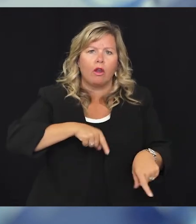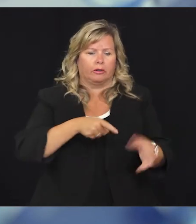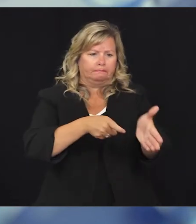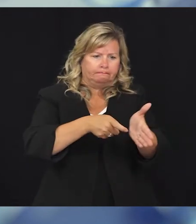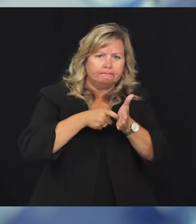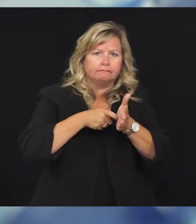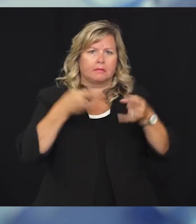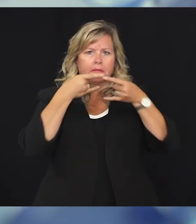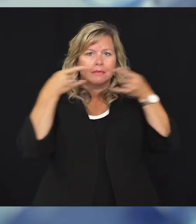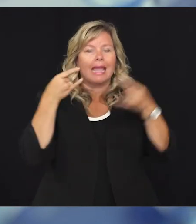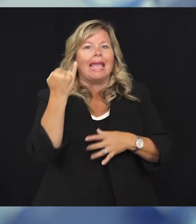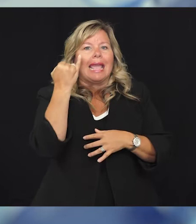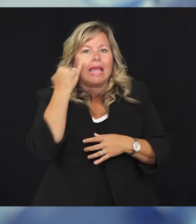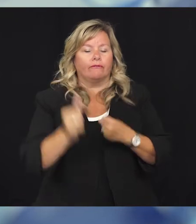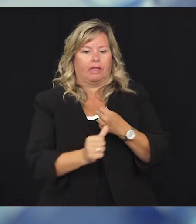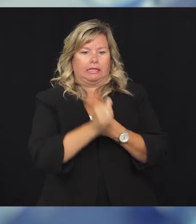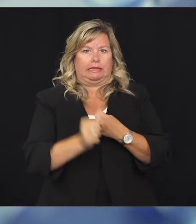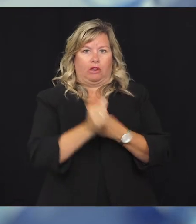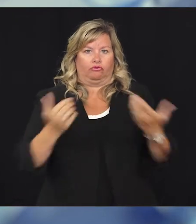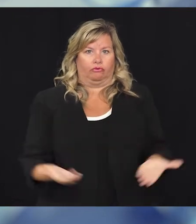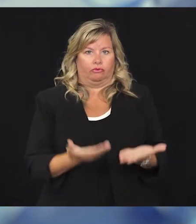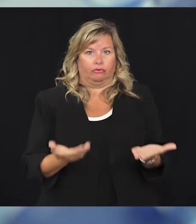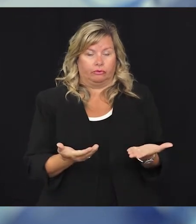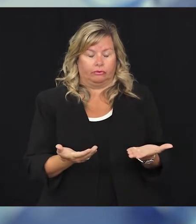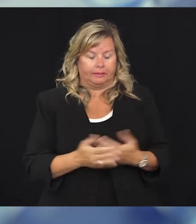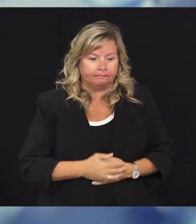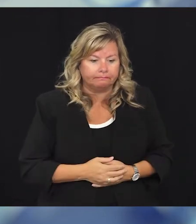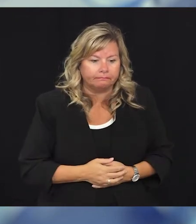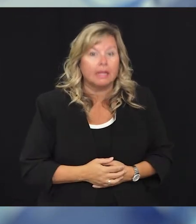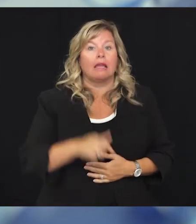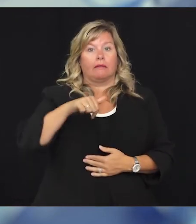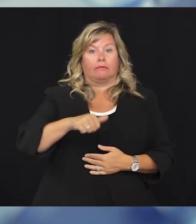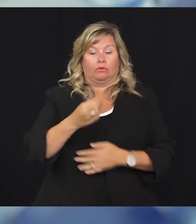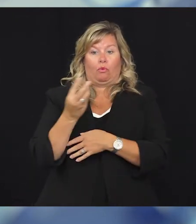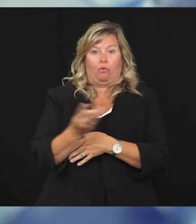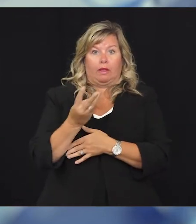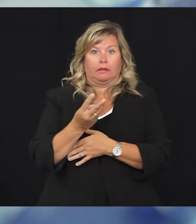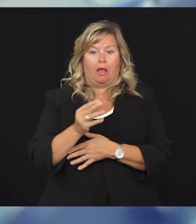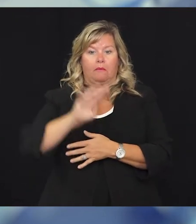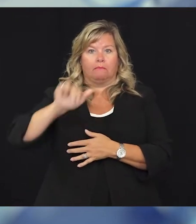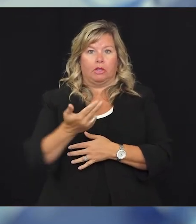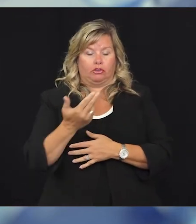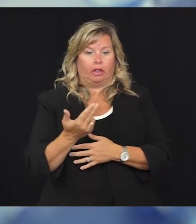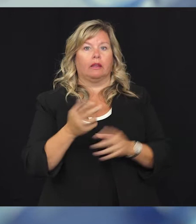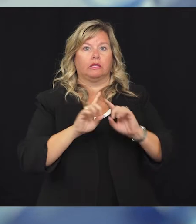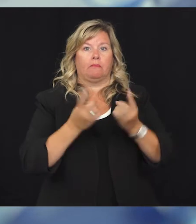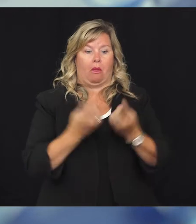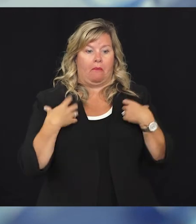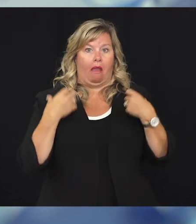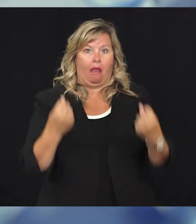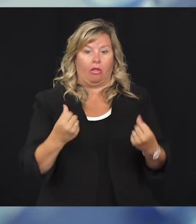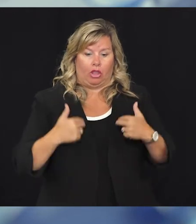danger is present. On Wednesday this week, the Michigan Department of Health and Human Services publicly presented an update